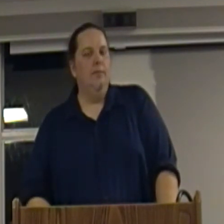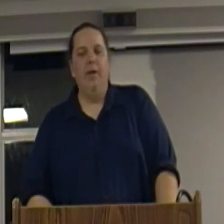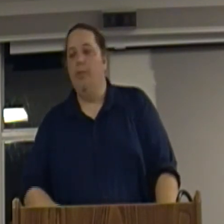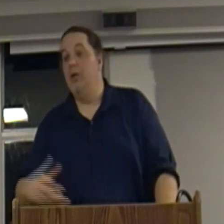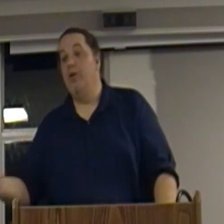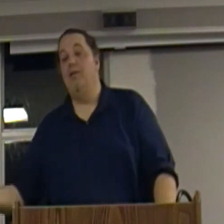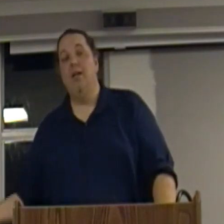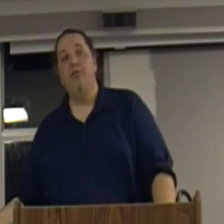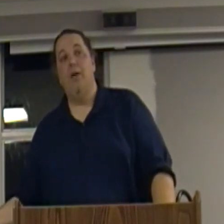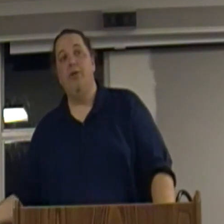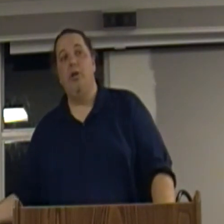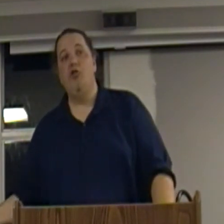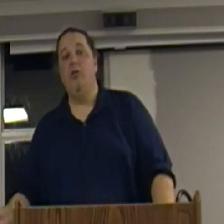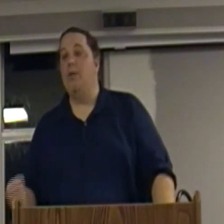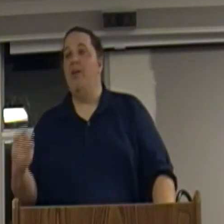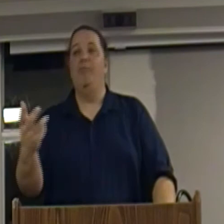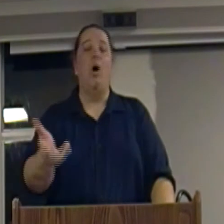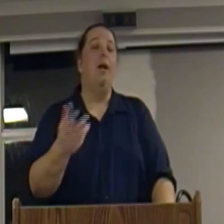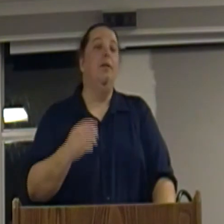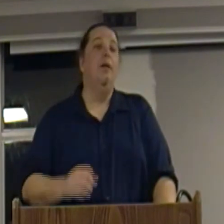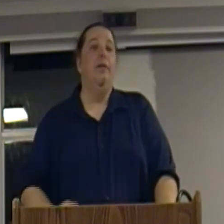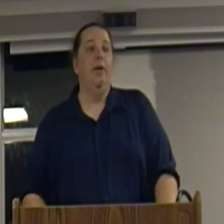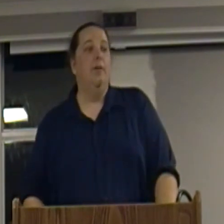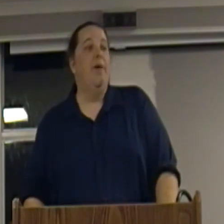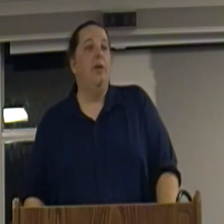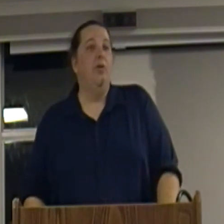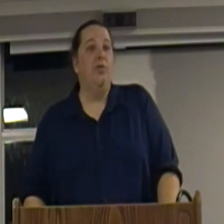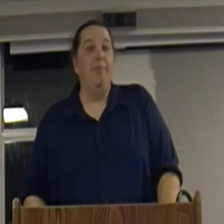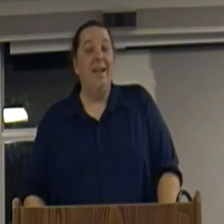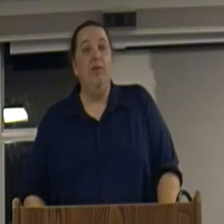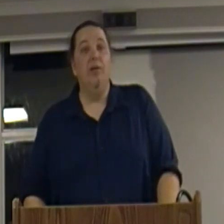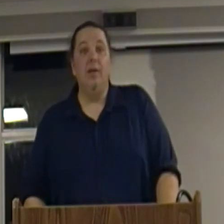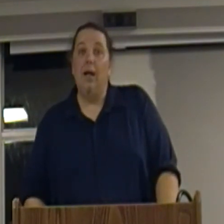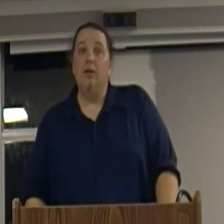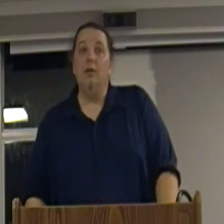you know because they have less competition they may have bought their competitors for pennies on the dollar